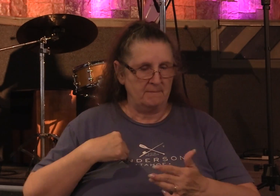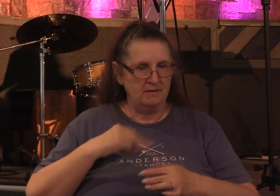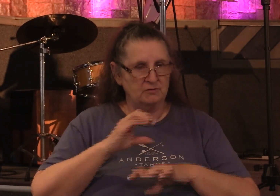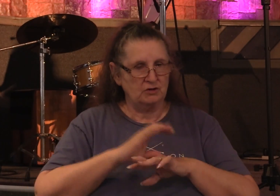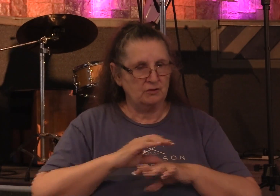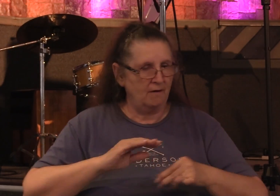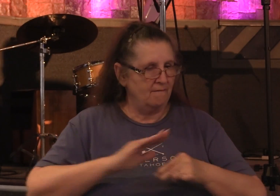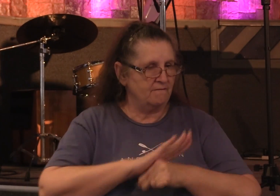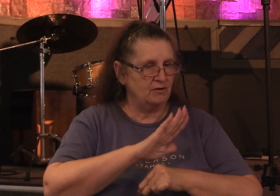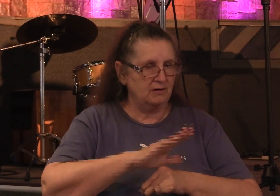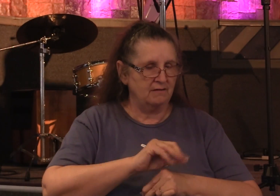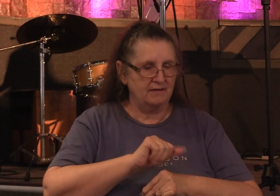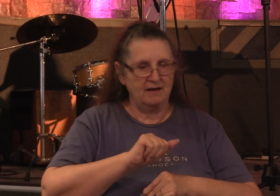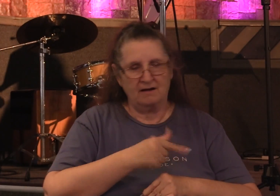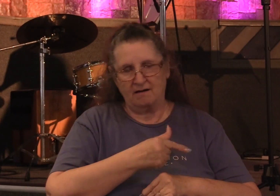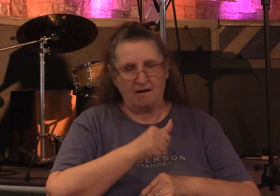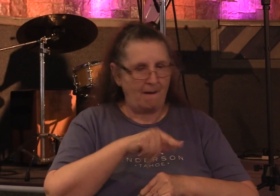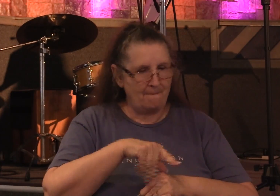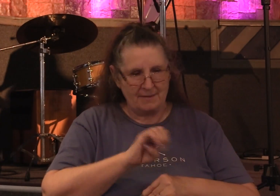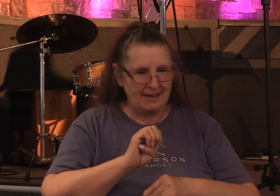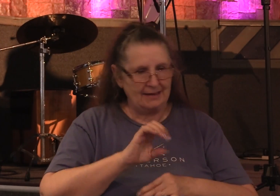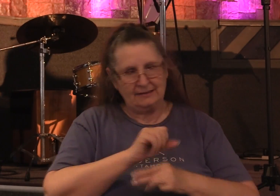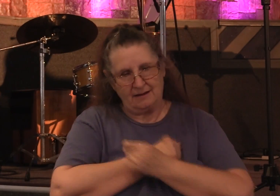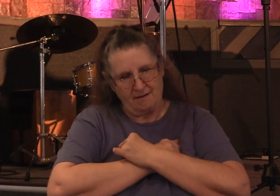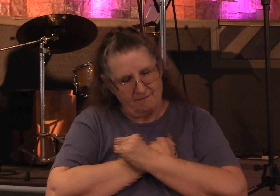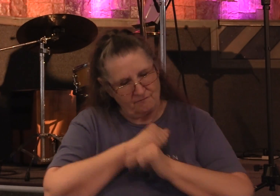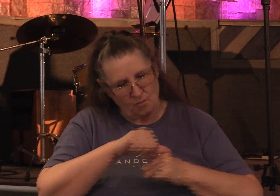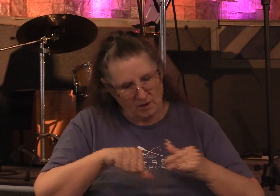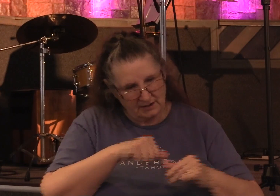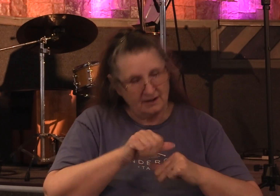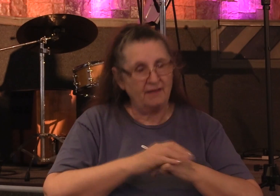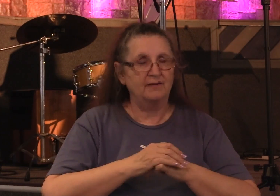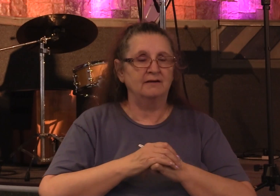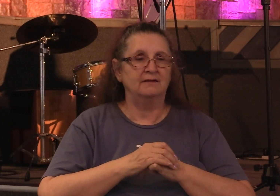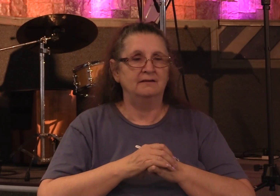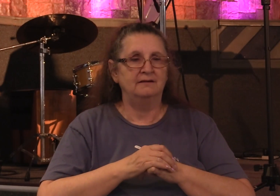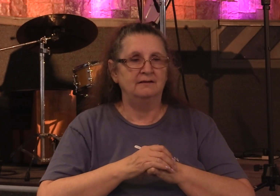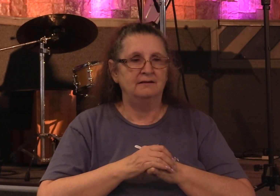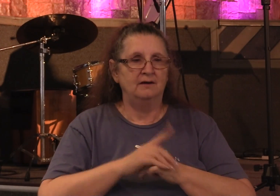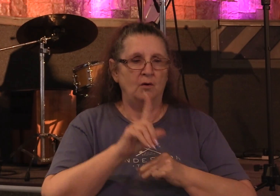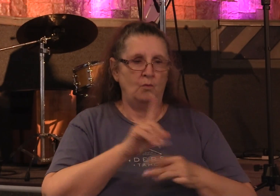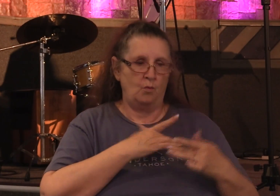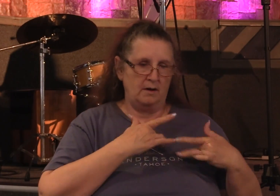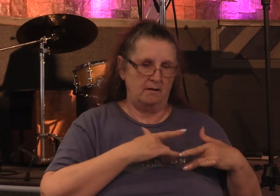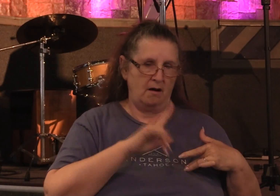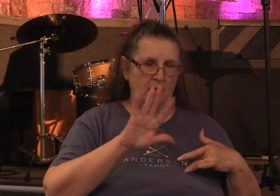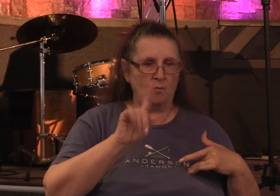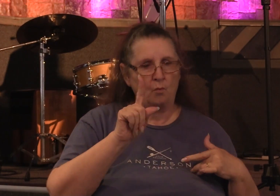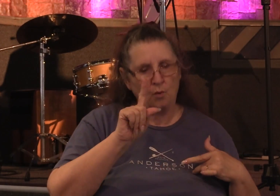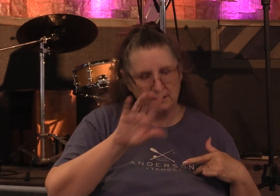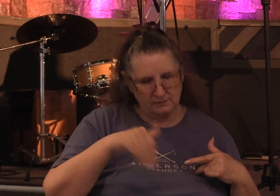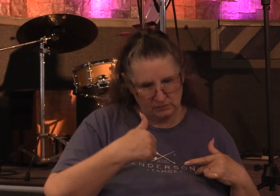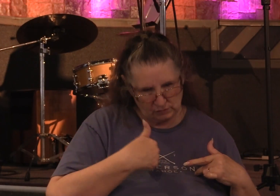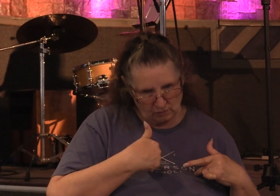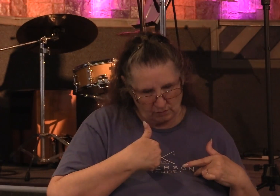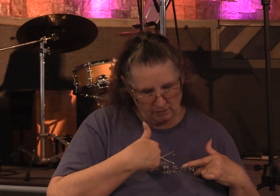of that agape love for each other. They were of one heart and one soul and the result